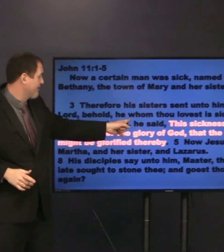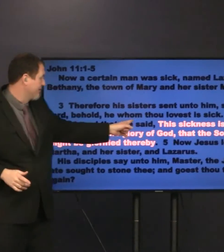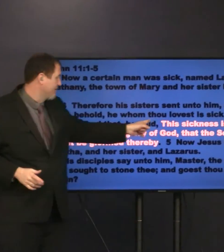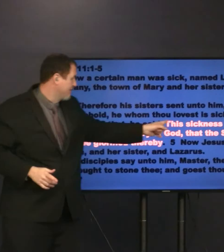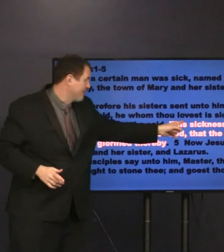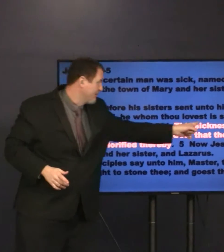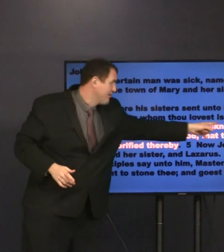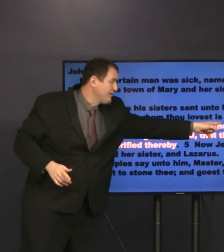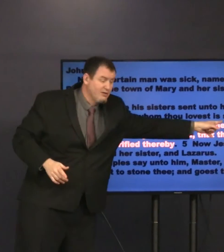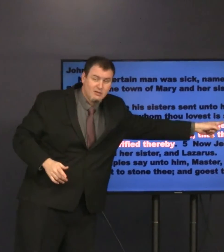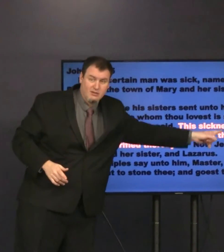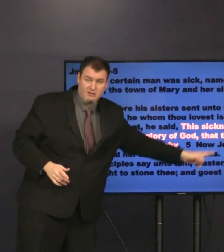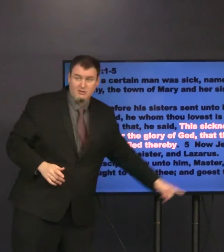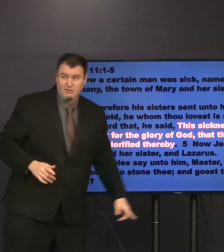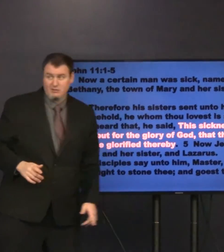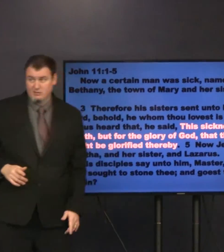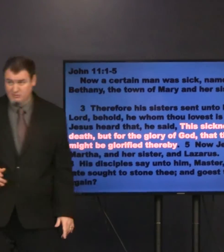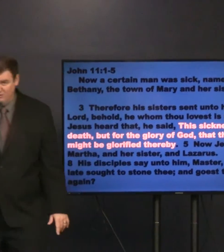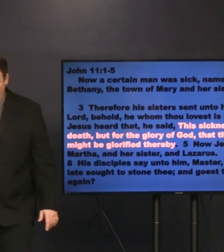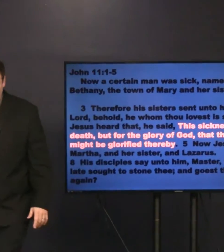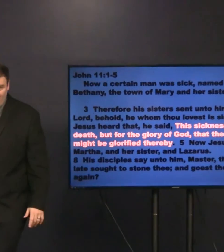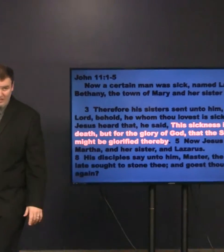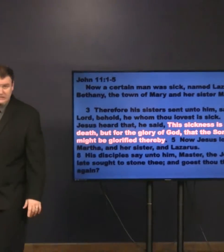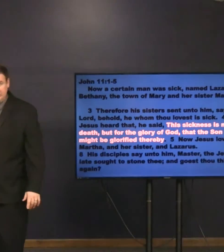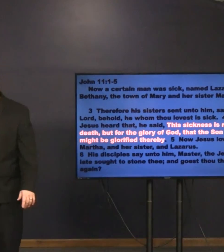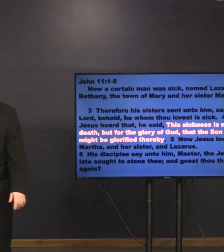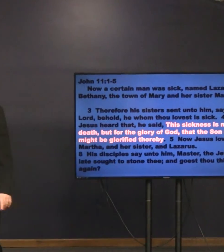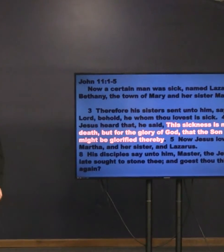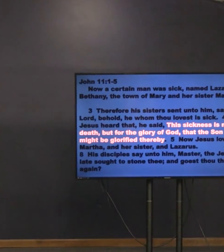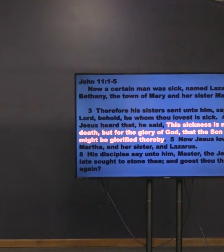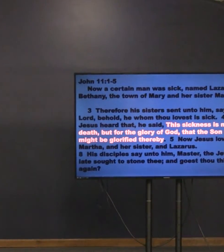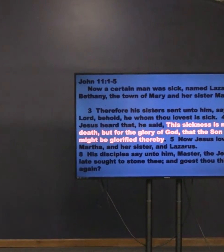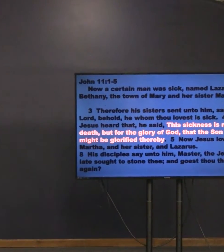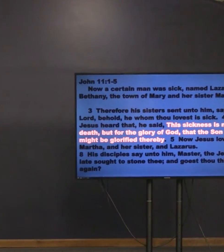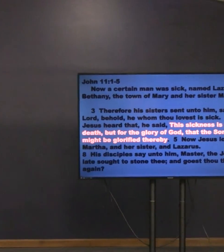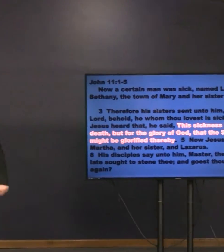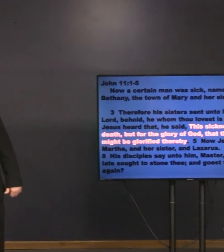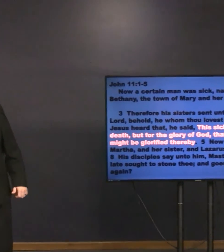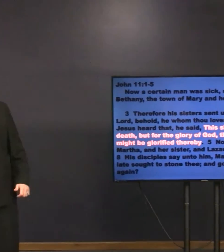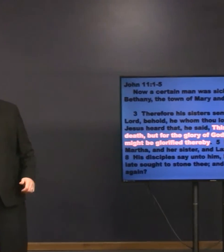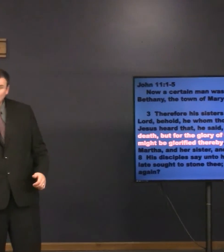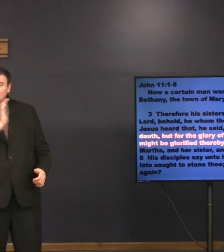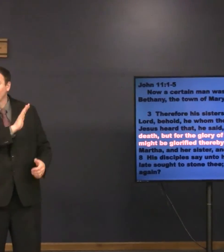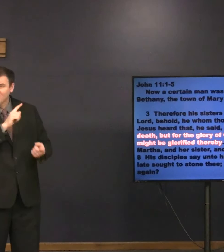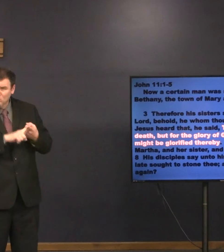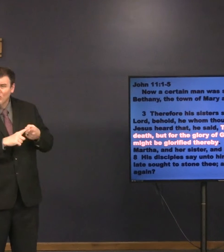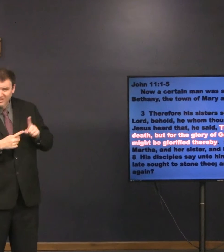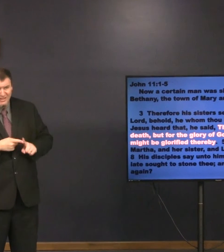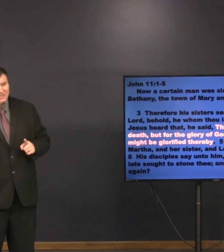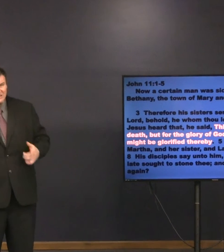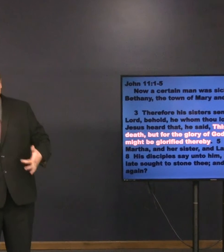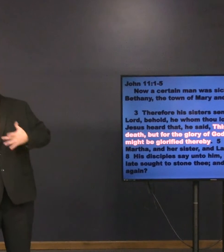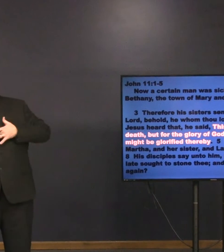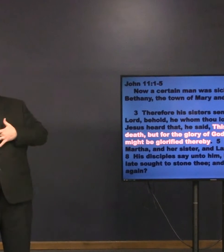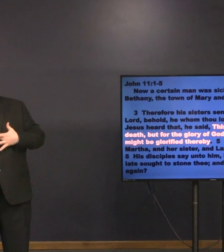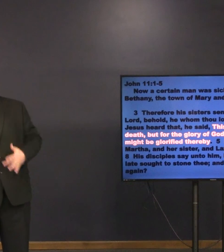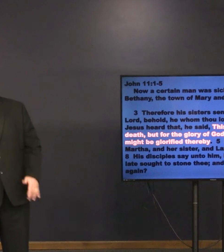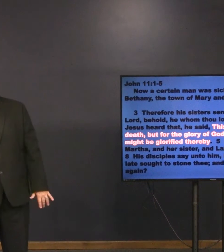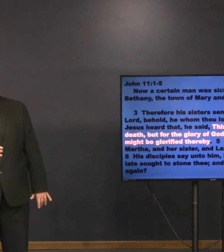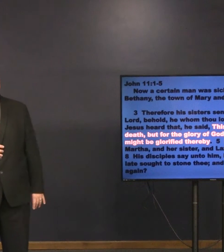his sister sent it to him saying, Lord, behold, he who now loath is sick. When Jesus heard that, he